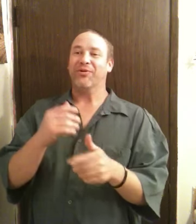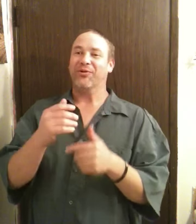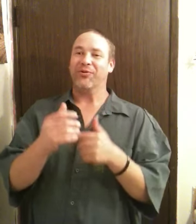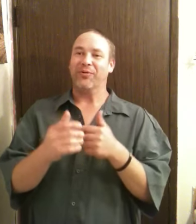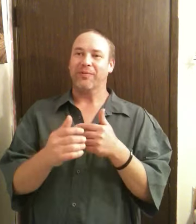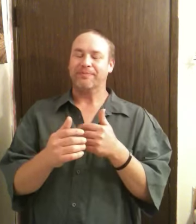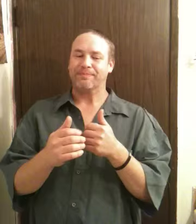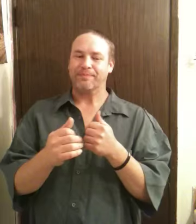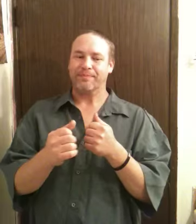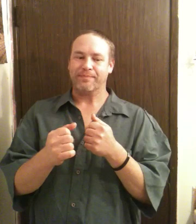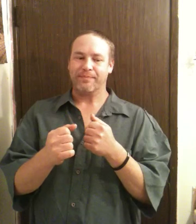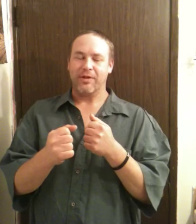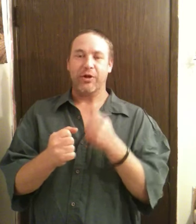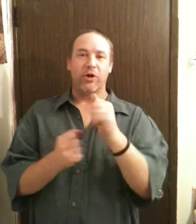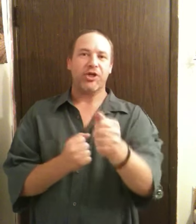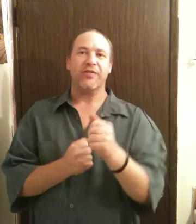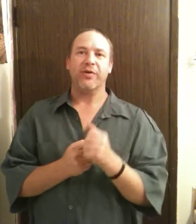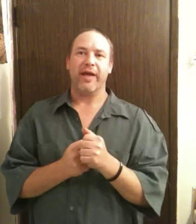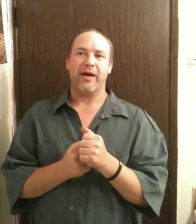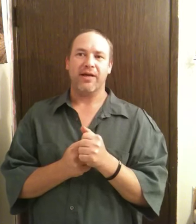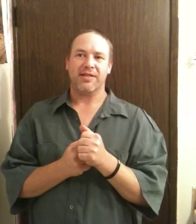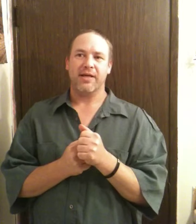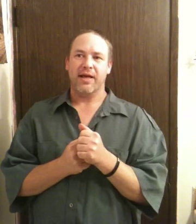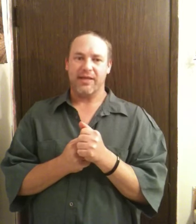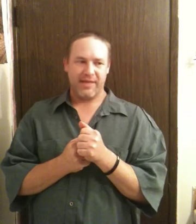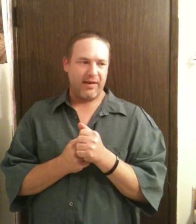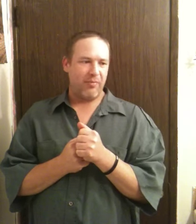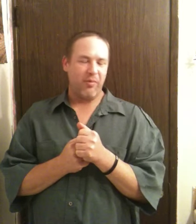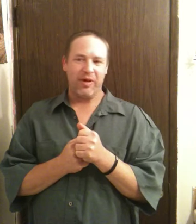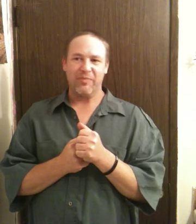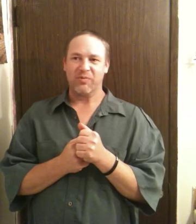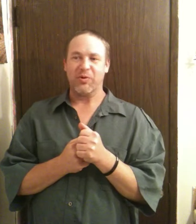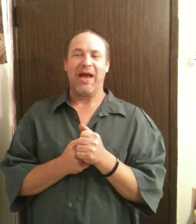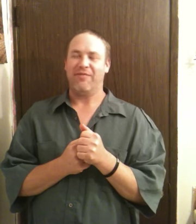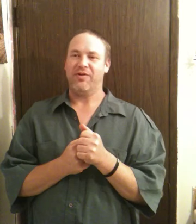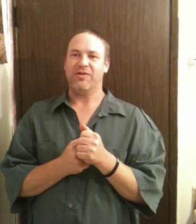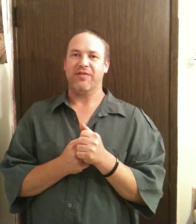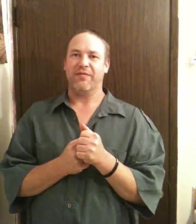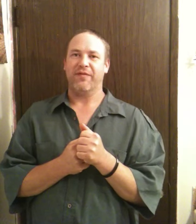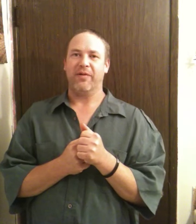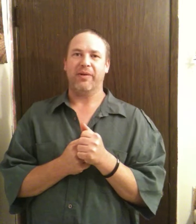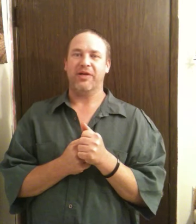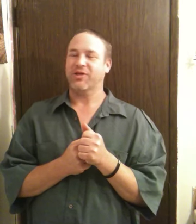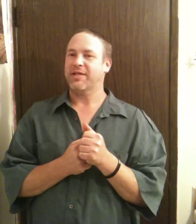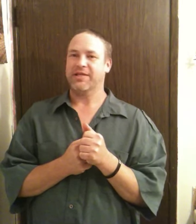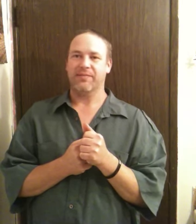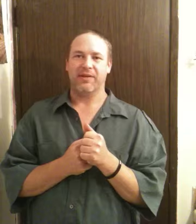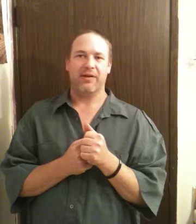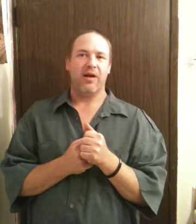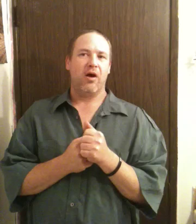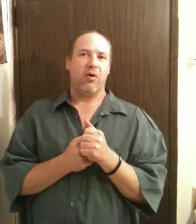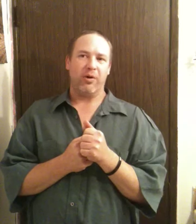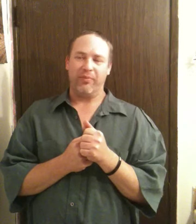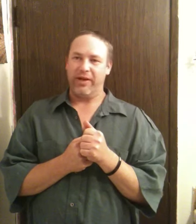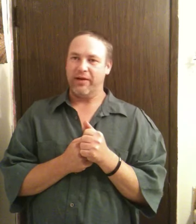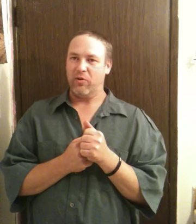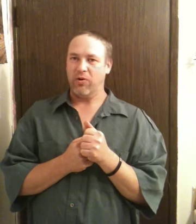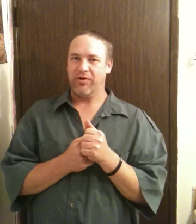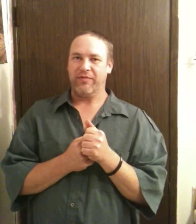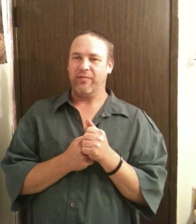to negotiate through chaos. Say a moment comes when you have to use a different finger because you did something or you're playing a chord a different